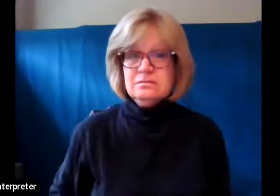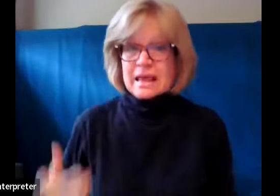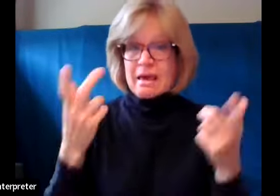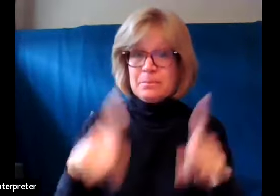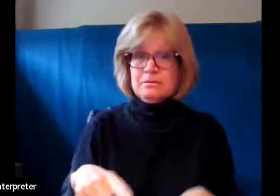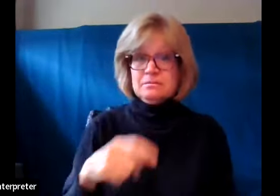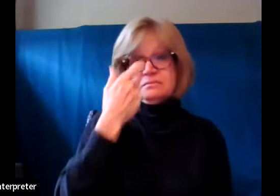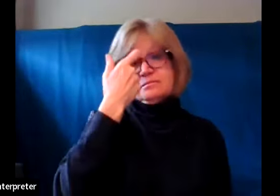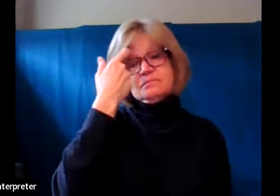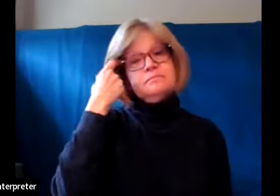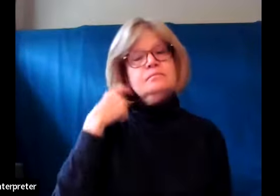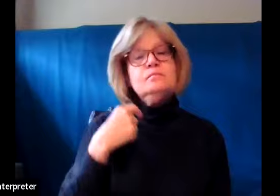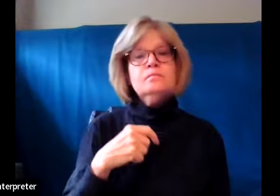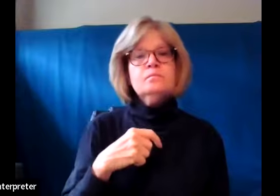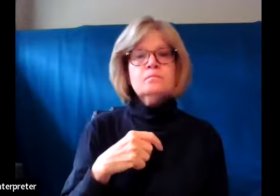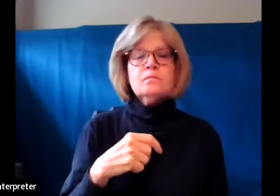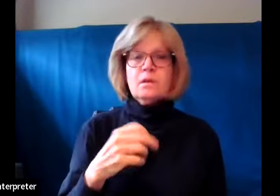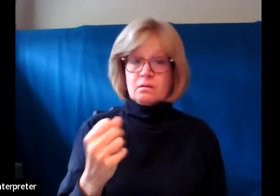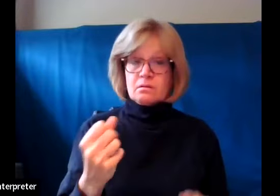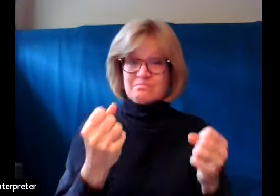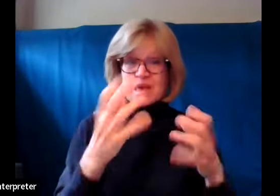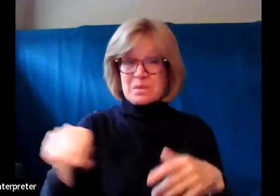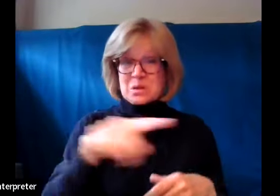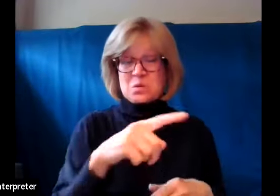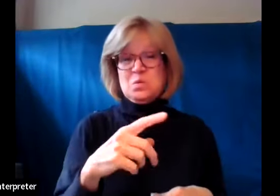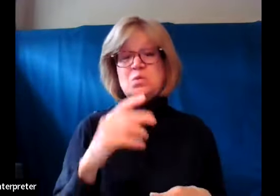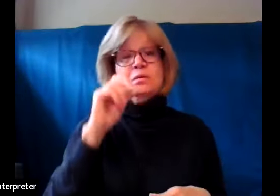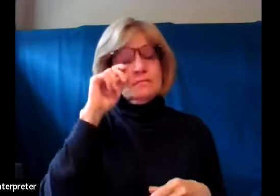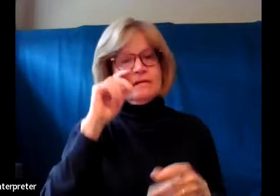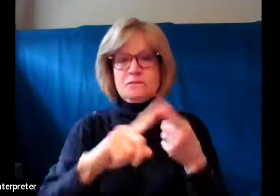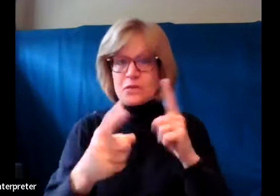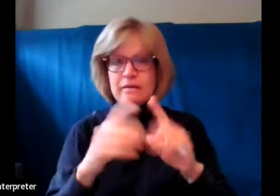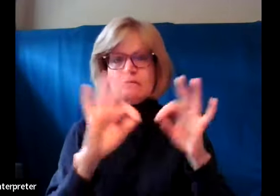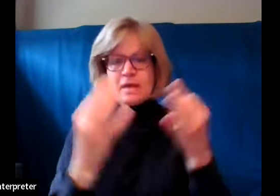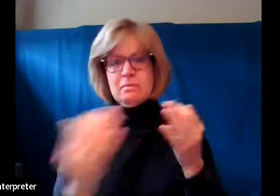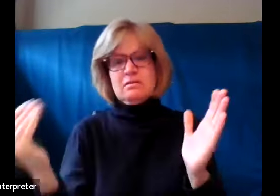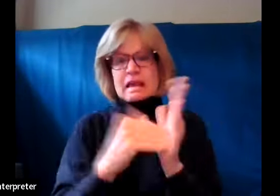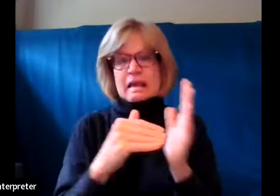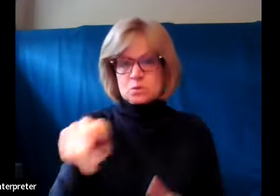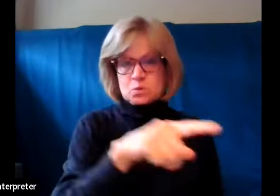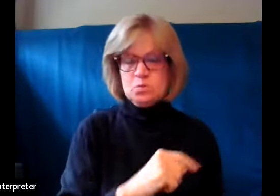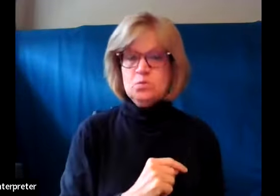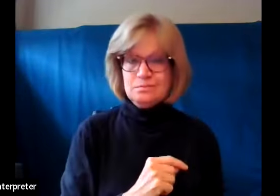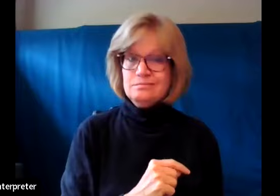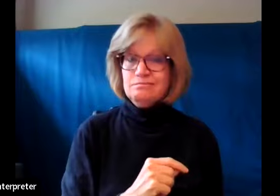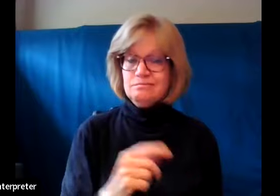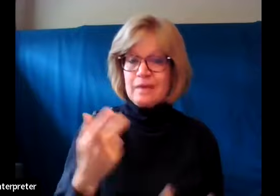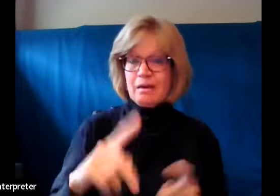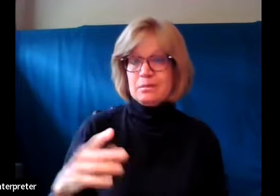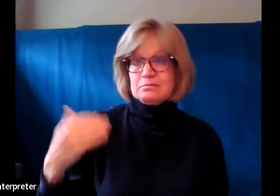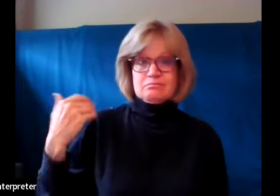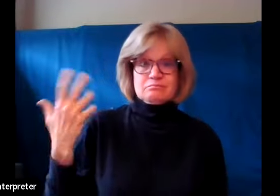And how many of us have been betrayed by a friend or family member? At some point. I mean, just consider the